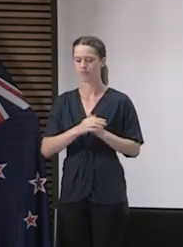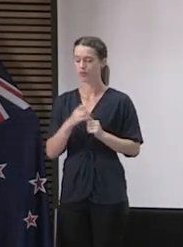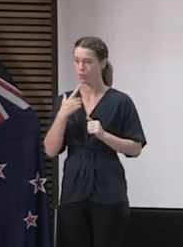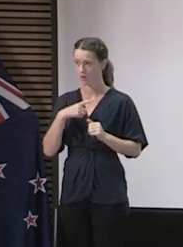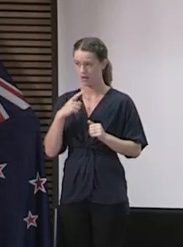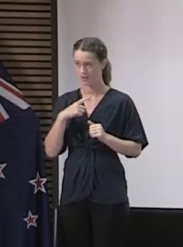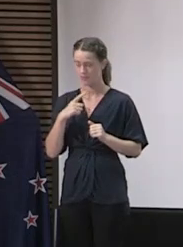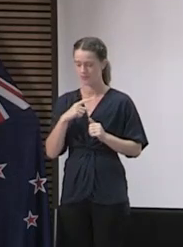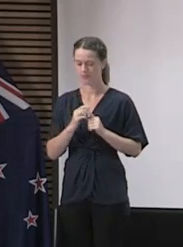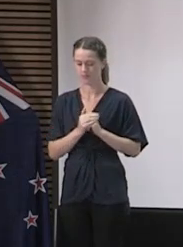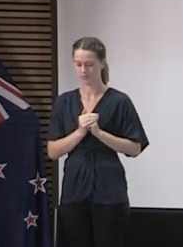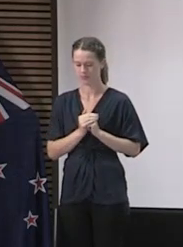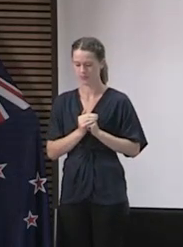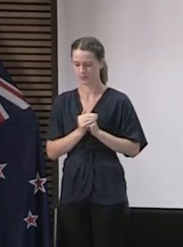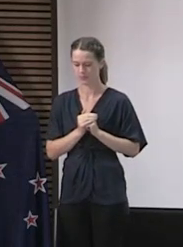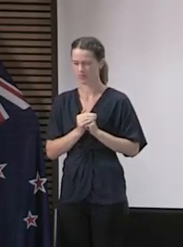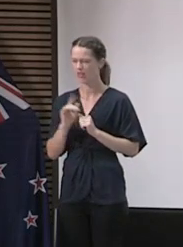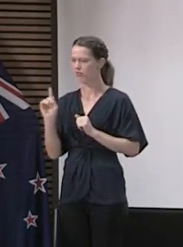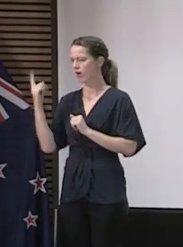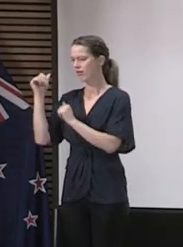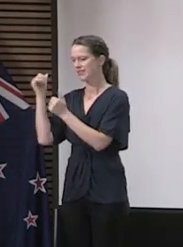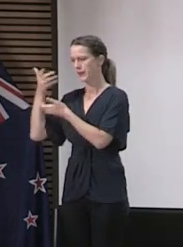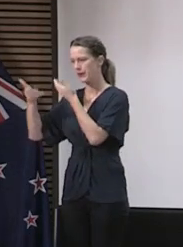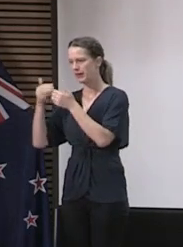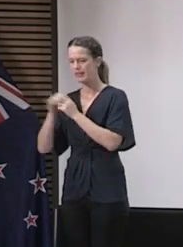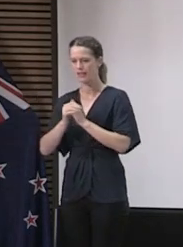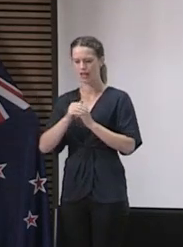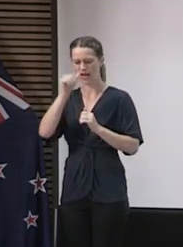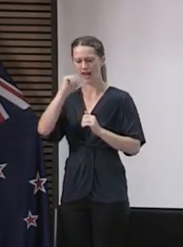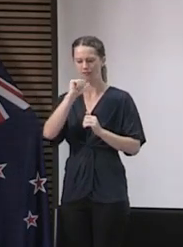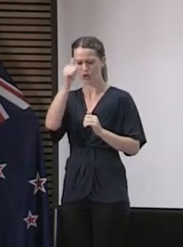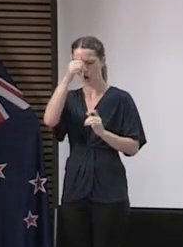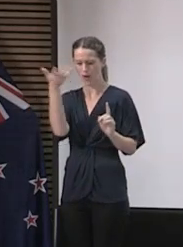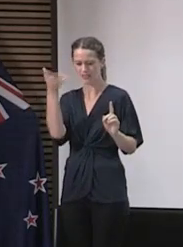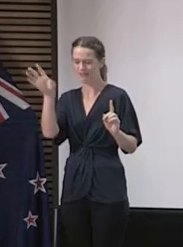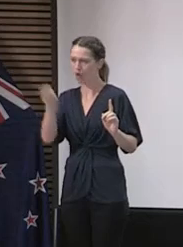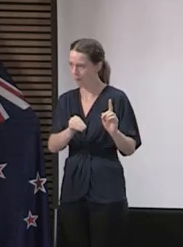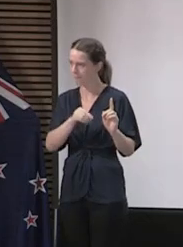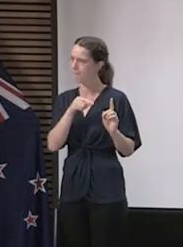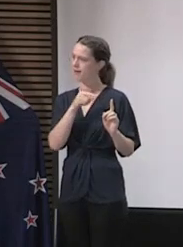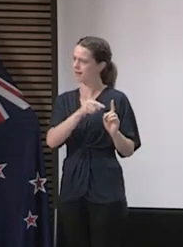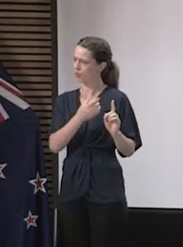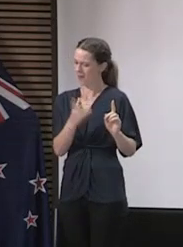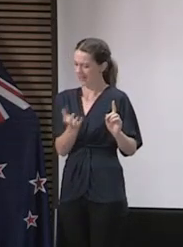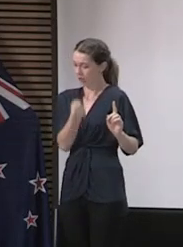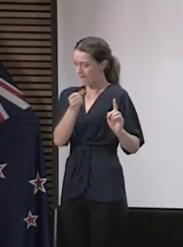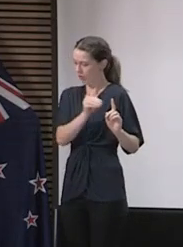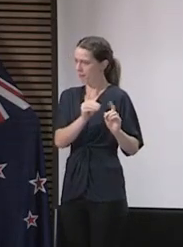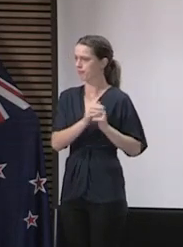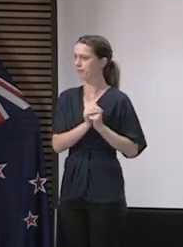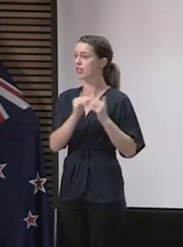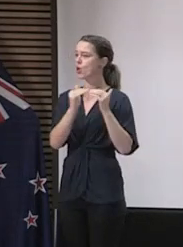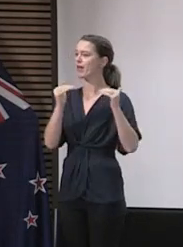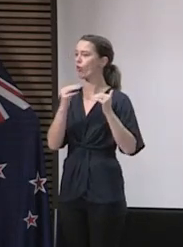is, and the Prime Minister's talked about this, is whether we know where the cases come from. And of course, as we've been in Alert Level 4,